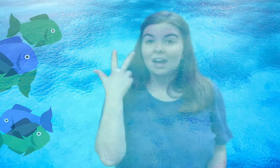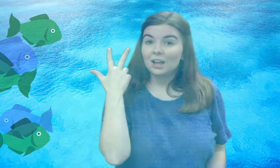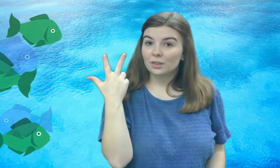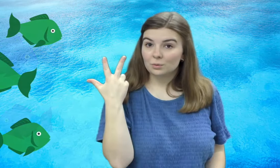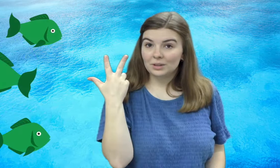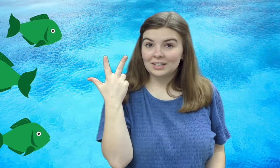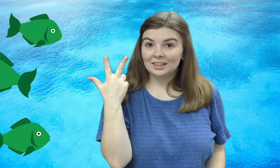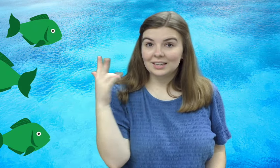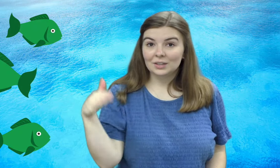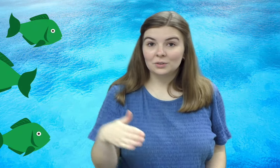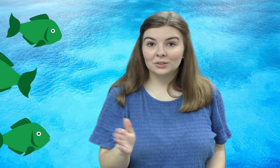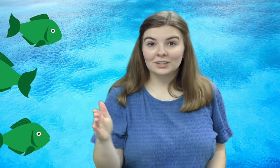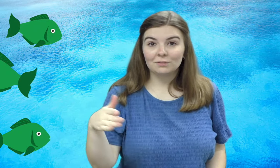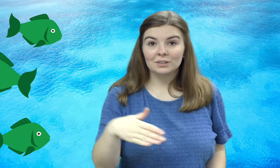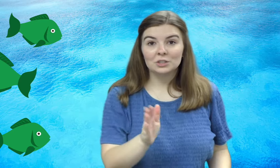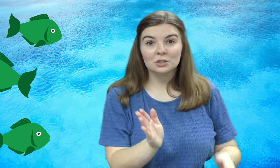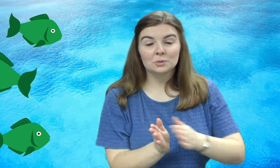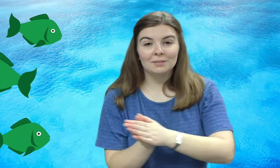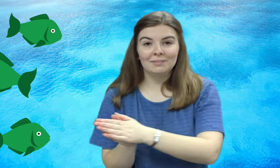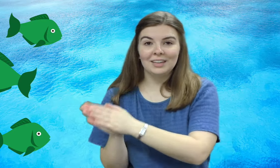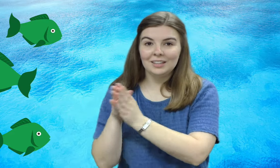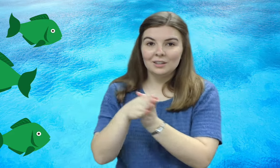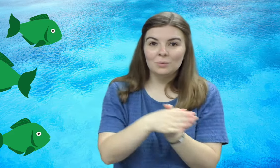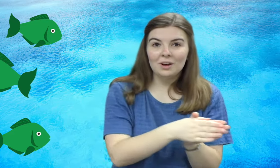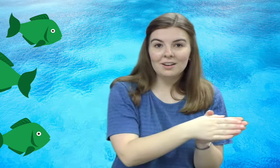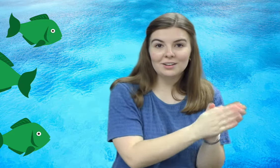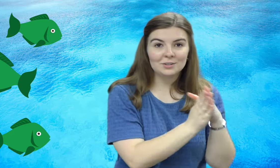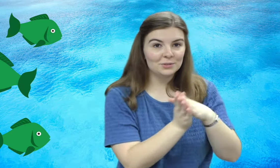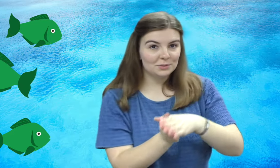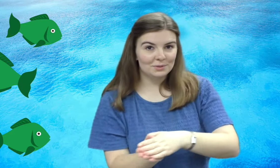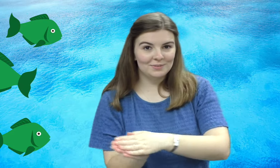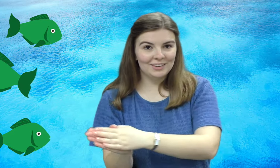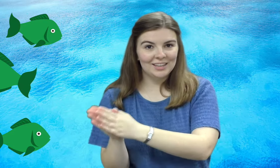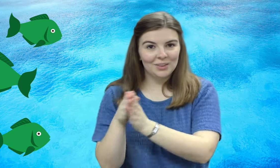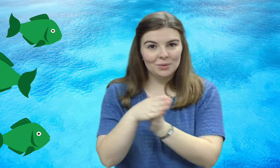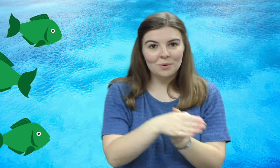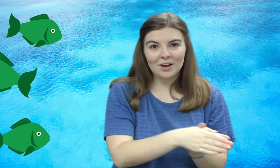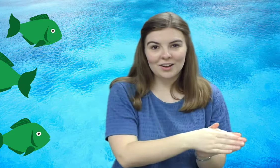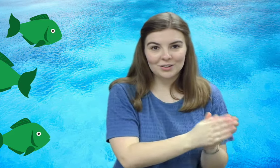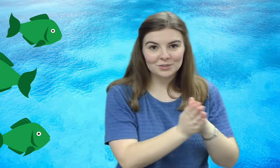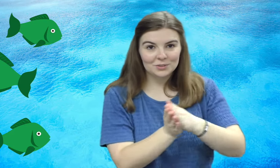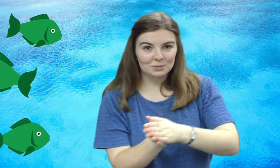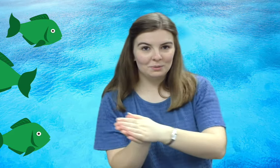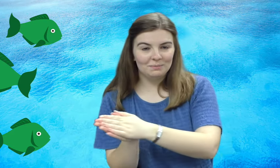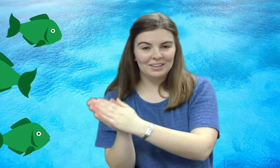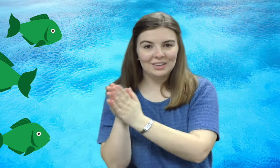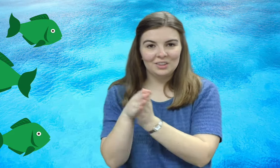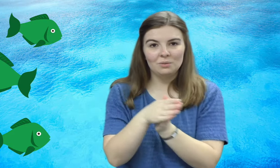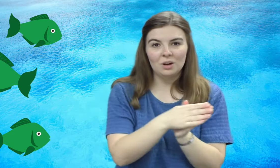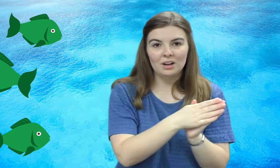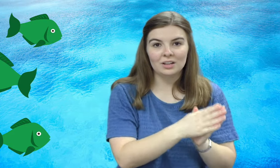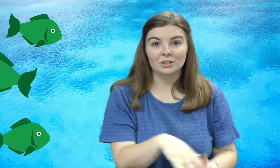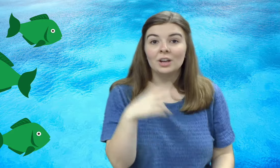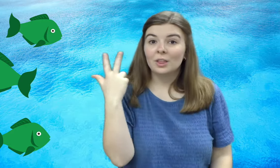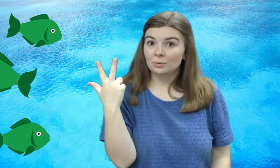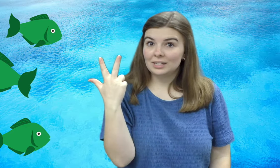Three little green fish swimming in the water, swimming in the water, swimming in the water. Three